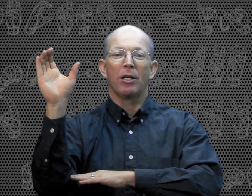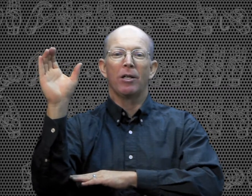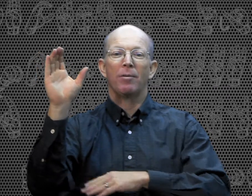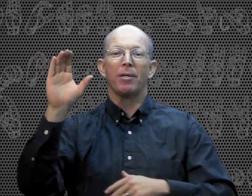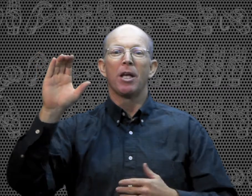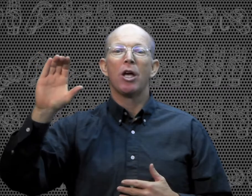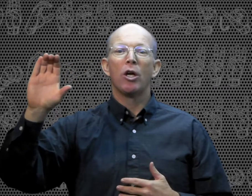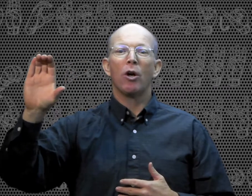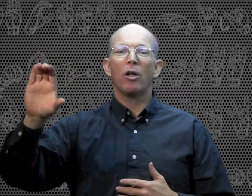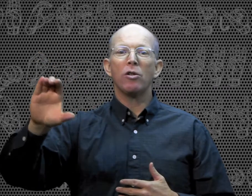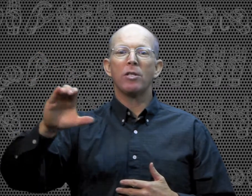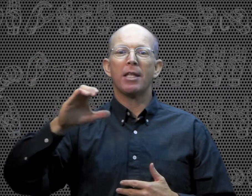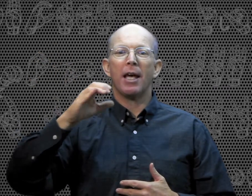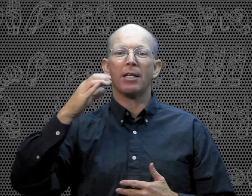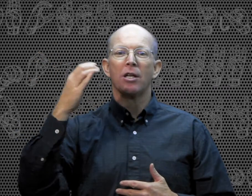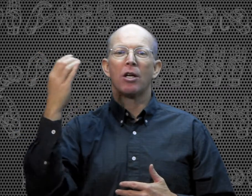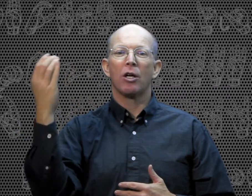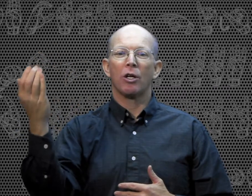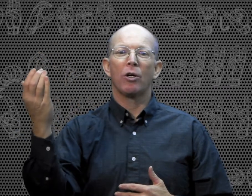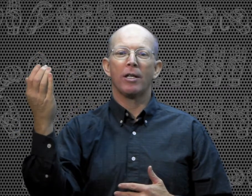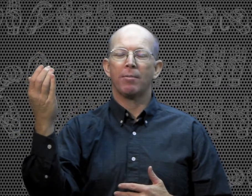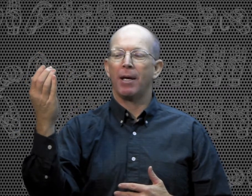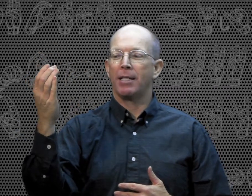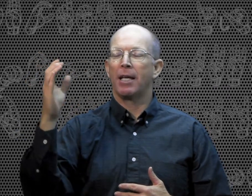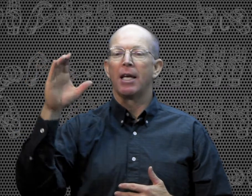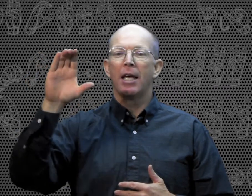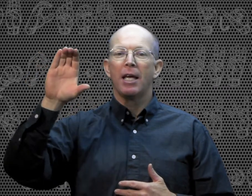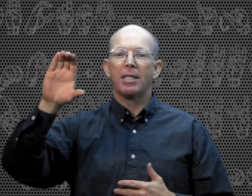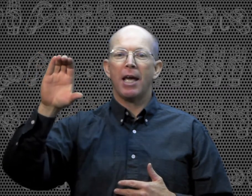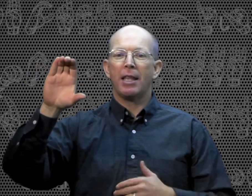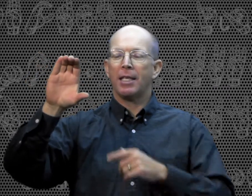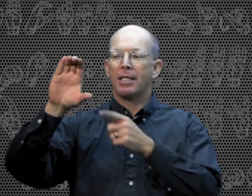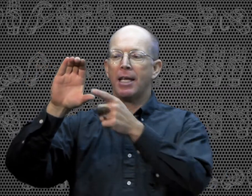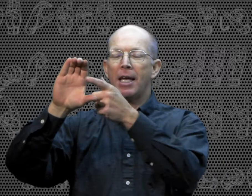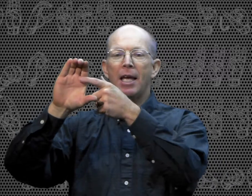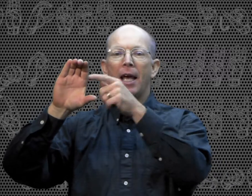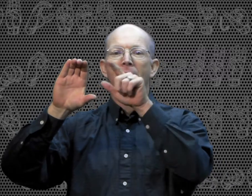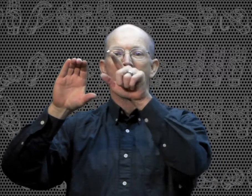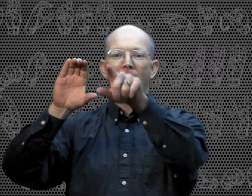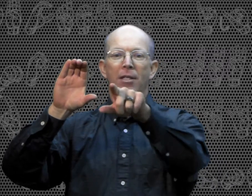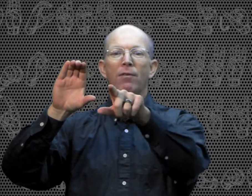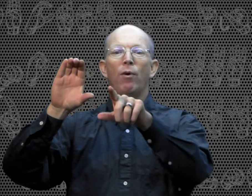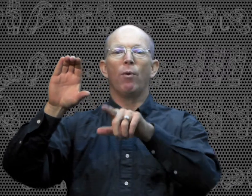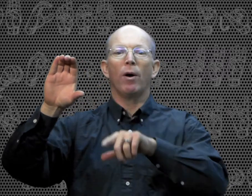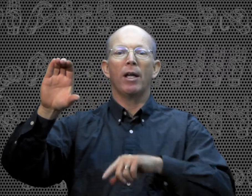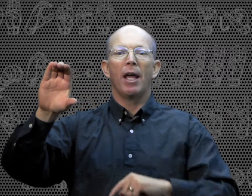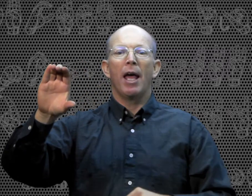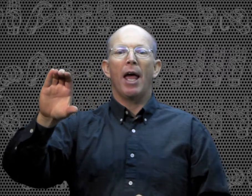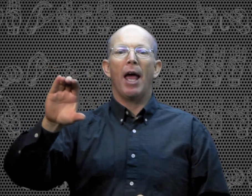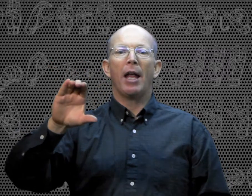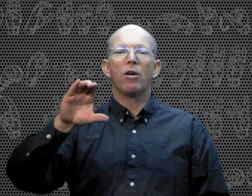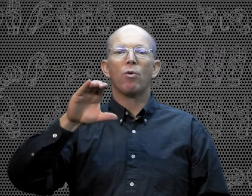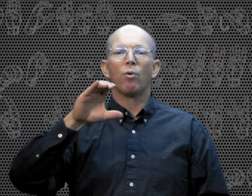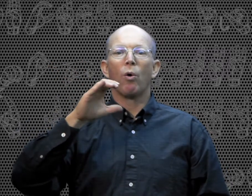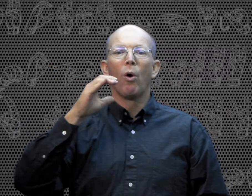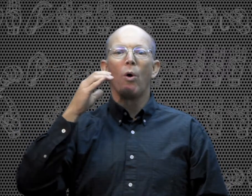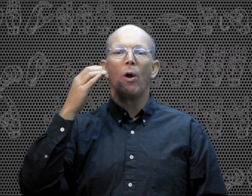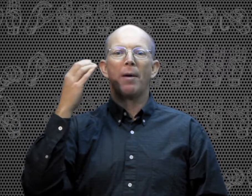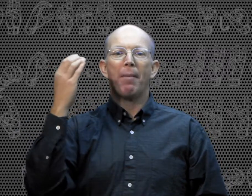Christmas. You'll also see this. Christmas. Take the C, and it's facing forward, and you roll it